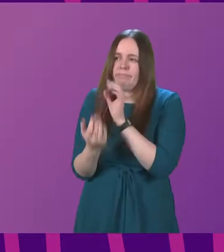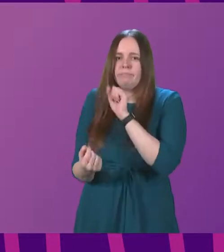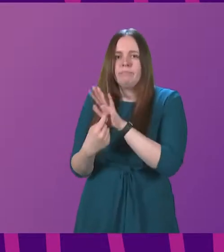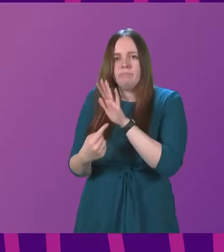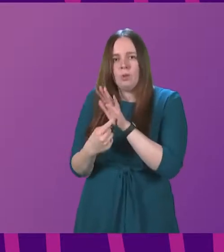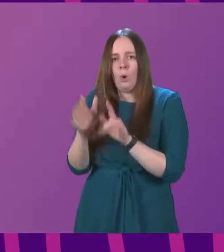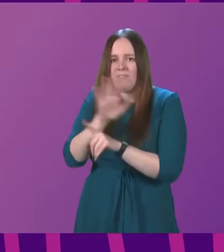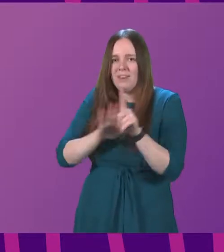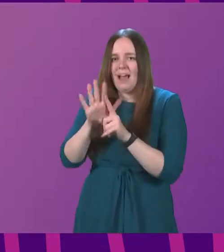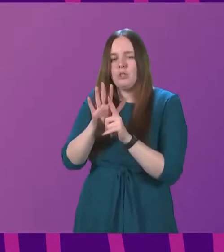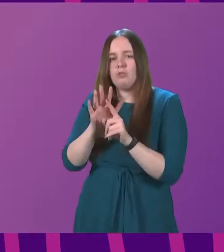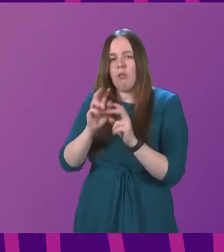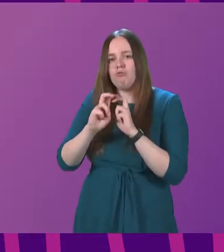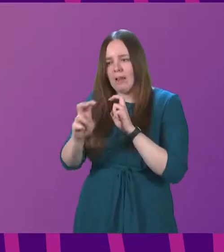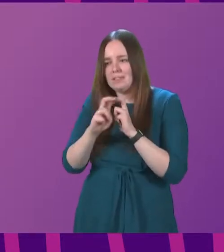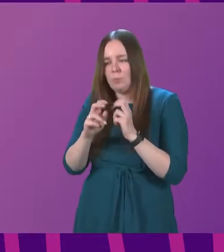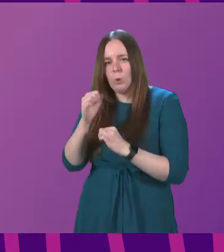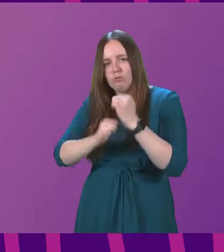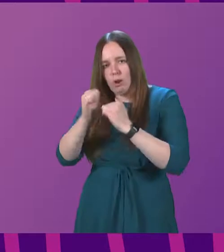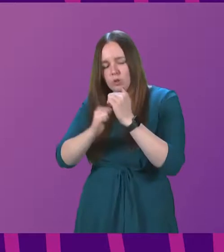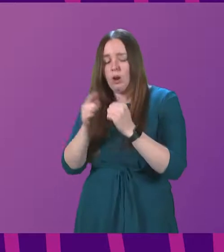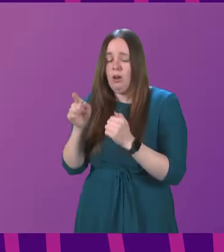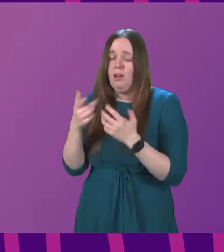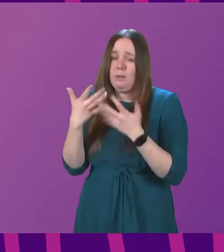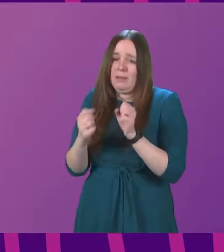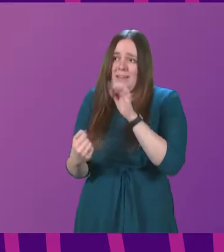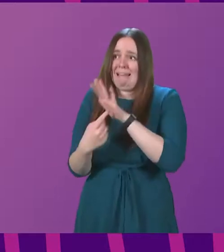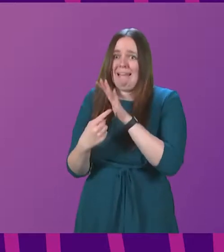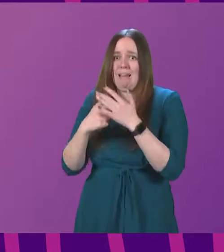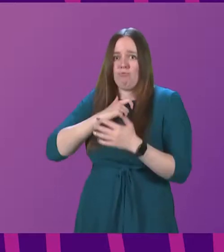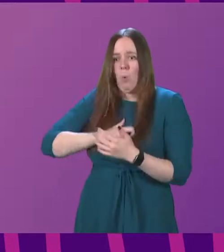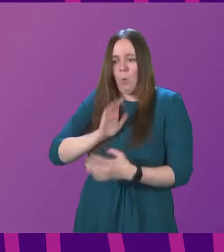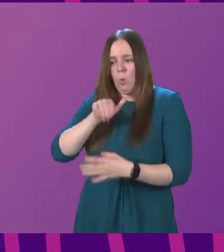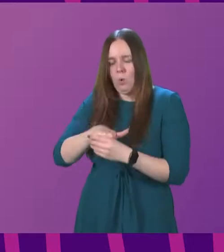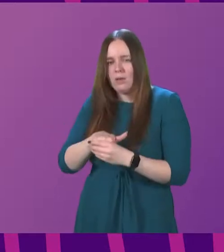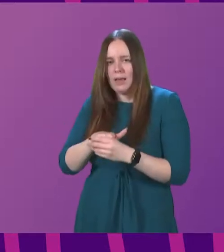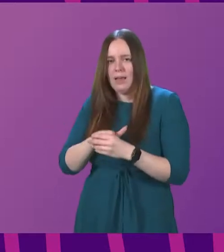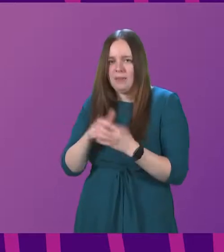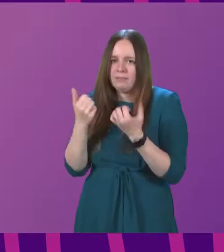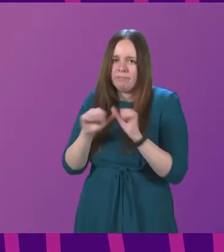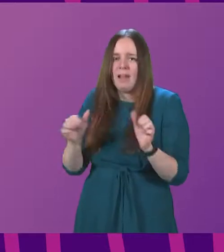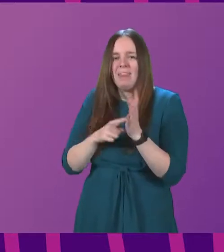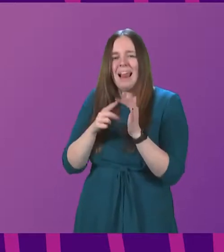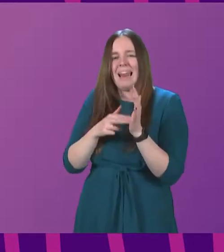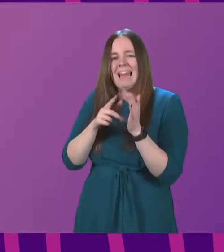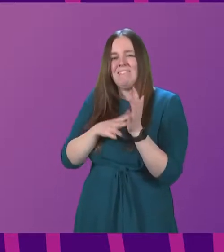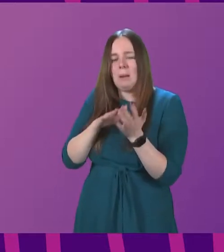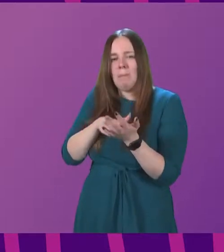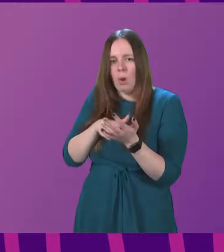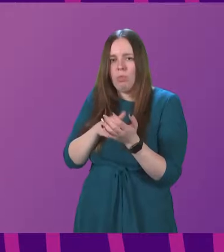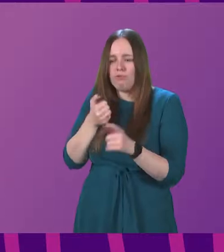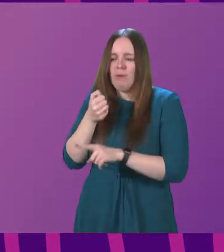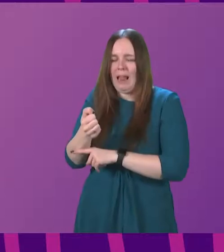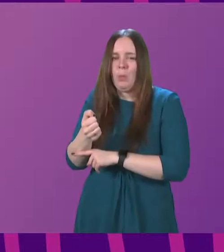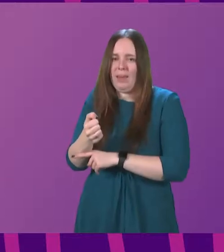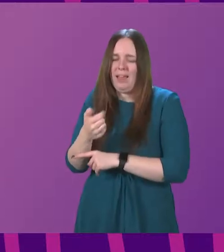of our national transport infrastructure. Indeed, she played a key part in securing the leave-in-mouth rail link for her constituents, a service